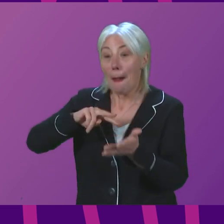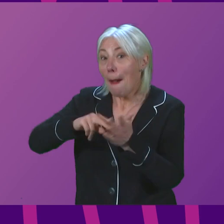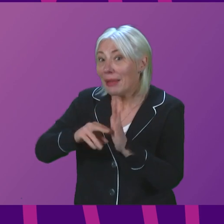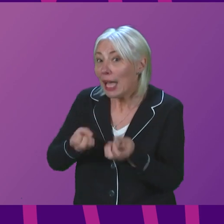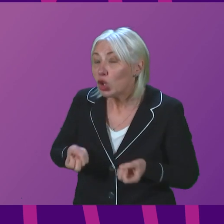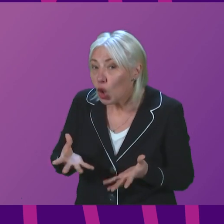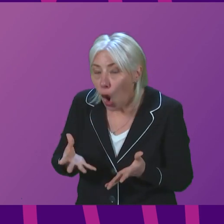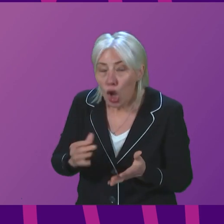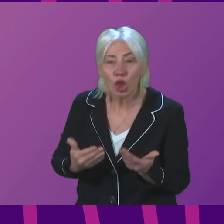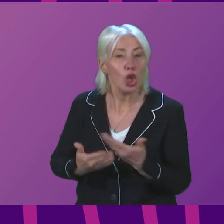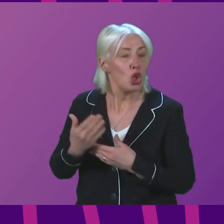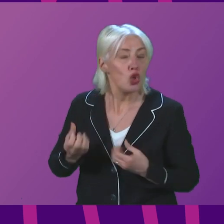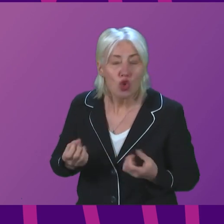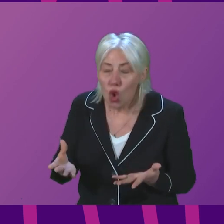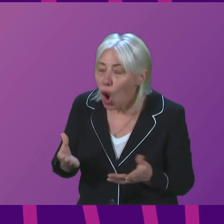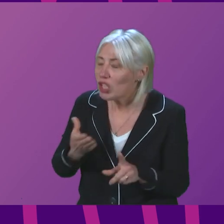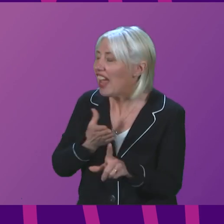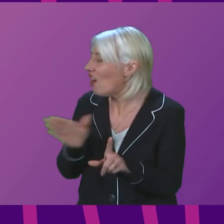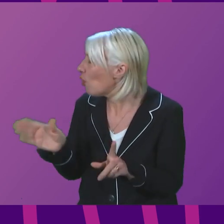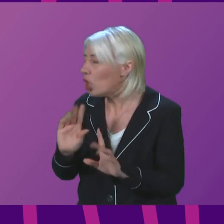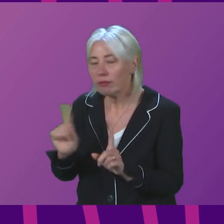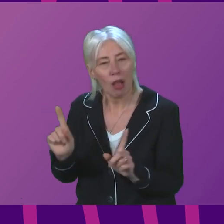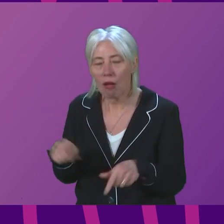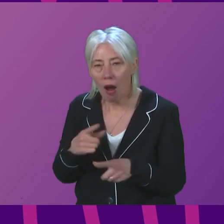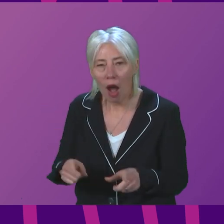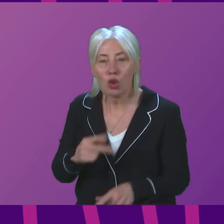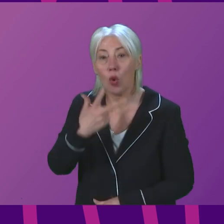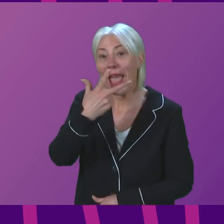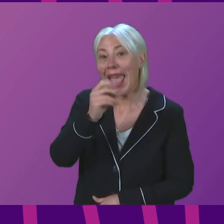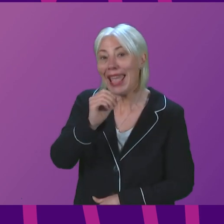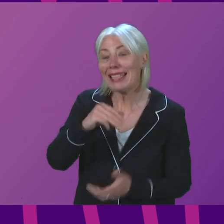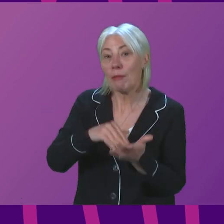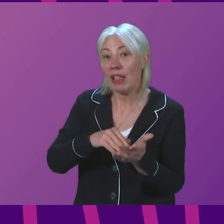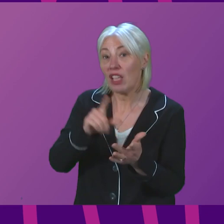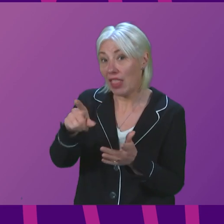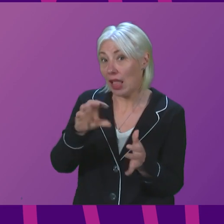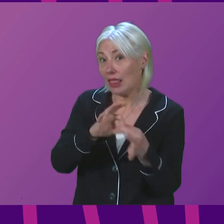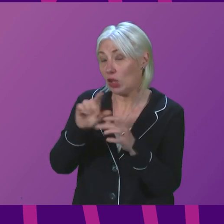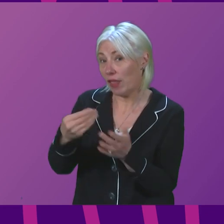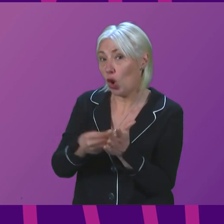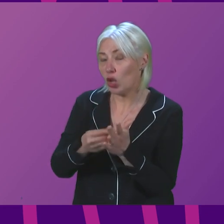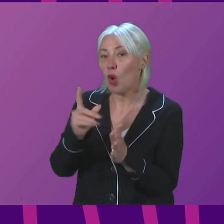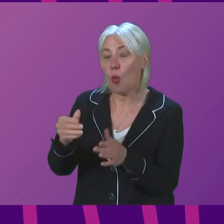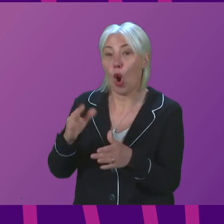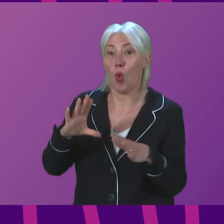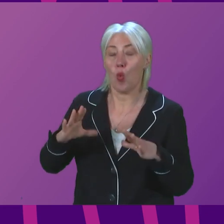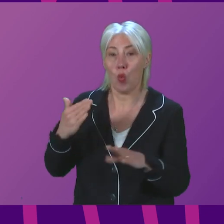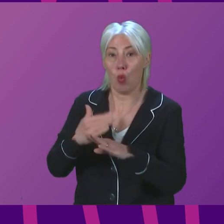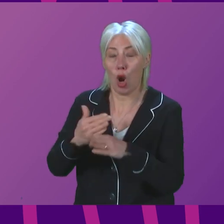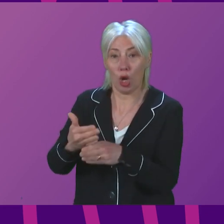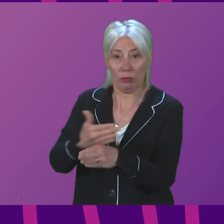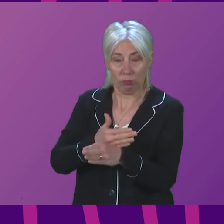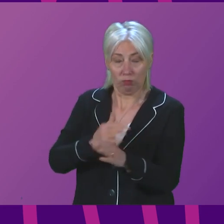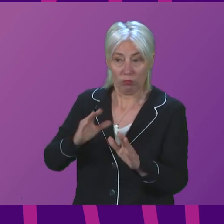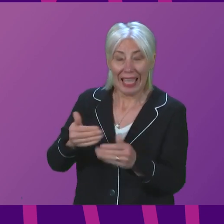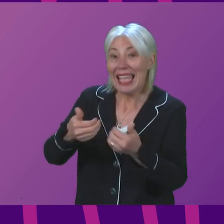new, unexpected or avoidable. So, for example, £80 million of that related to preparatory works, which were separate to